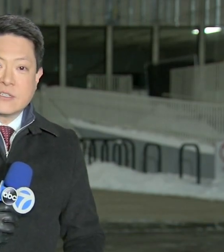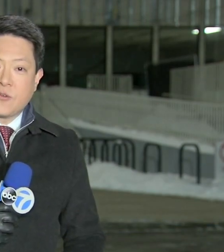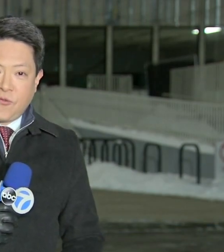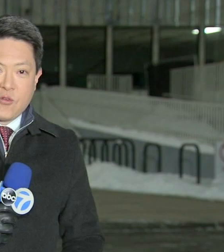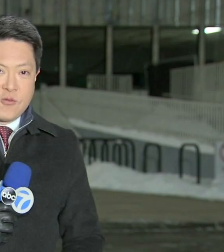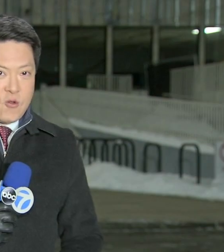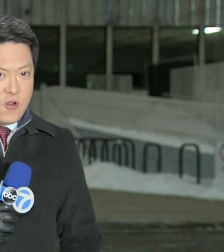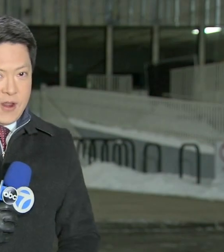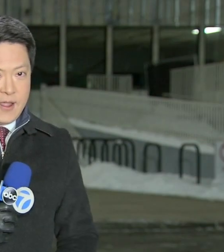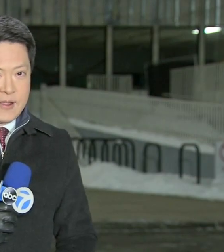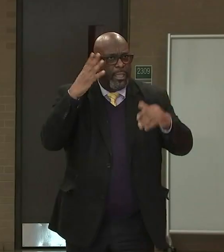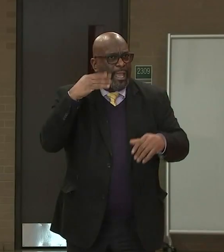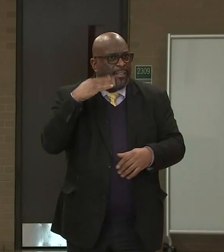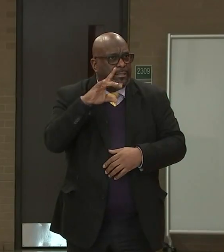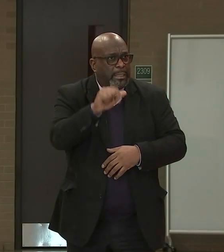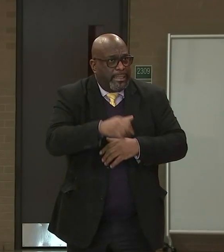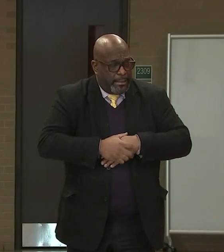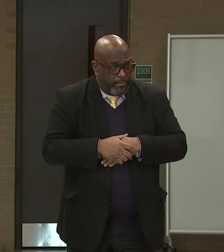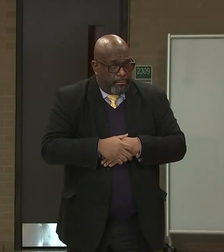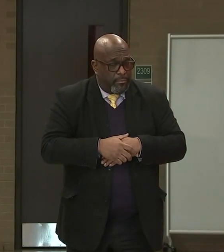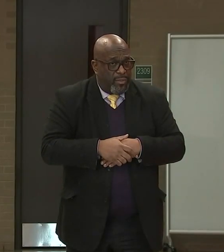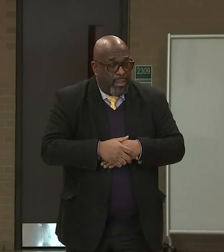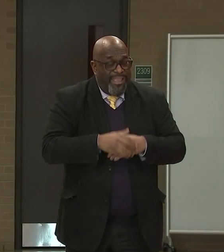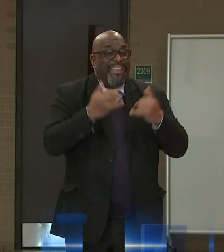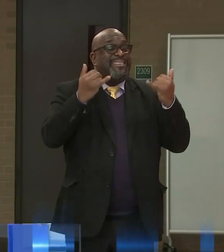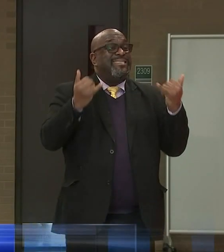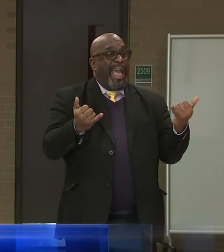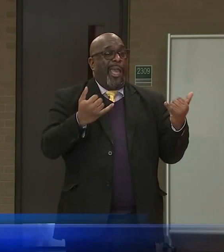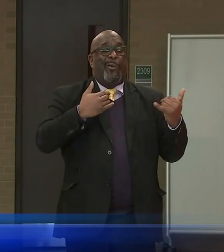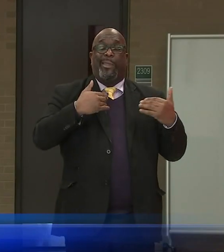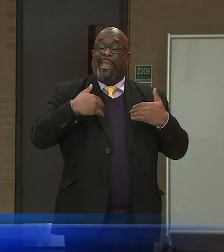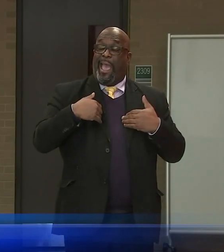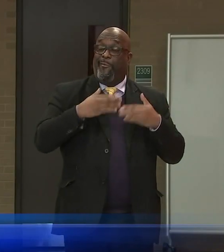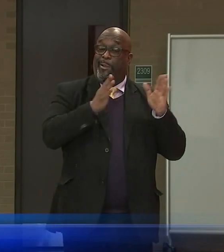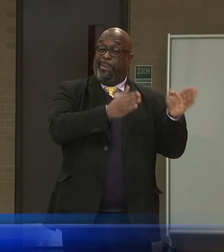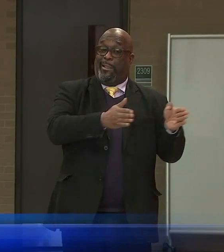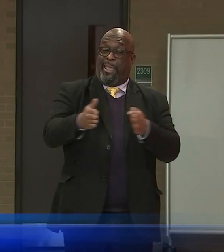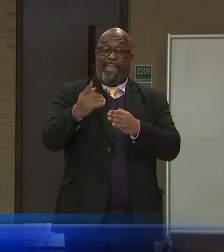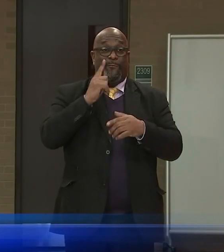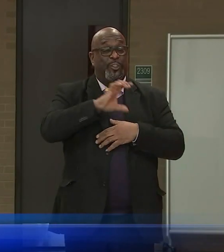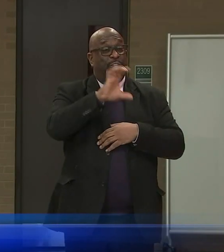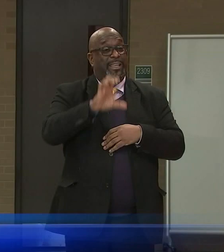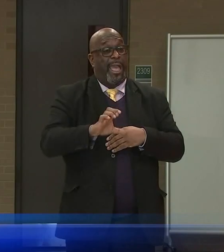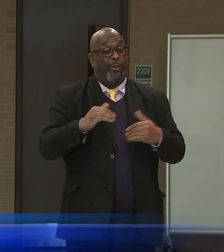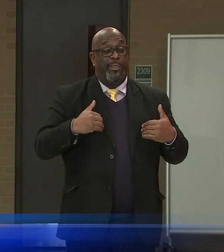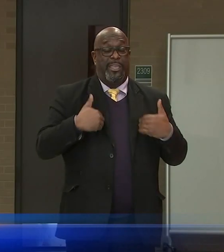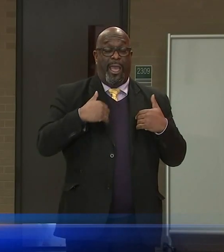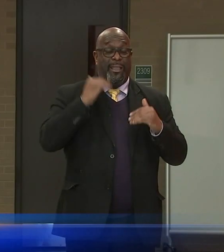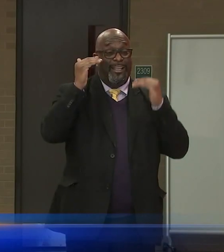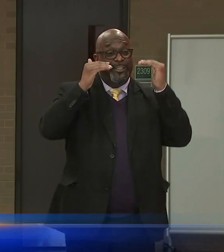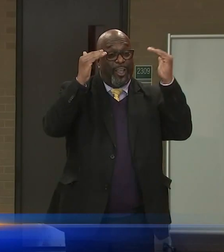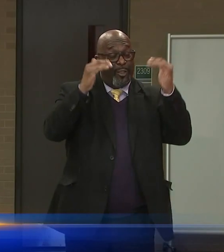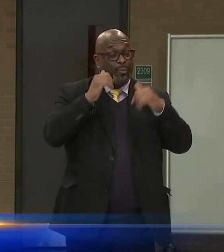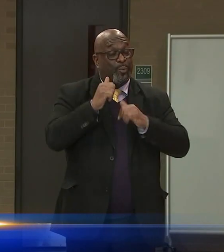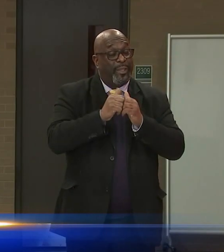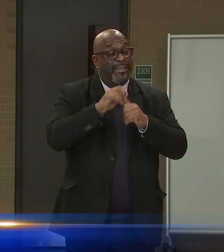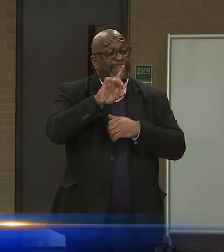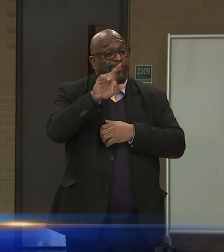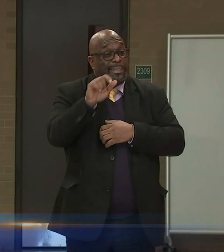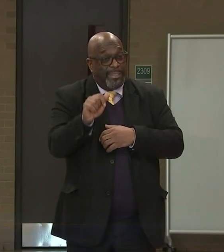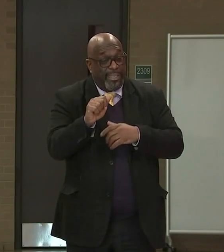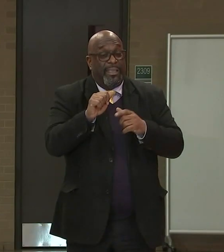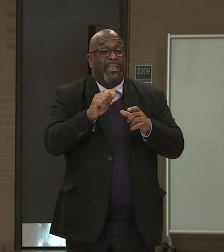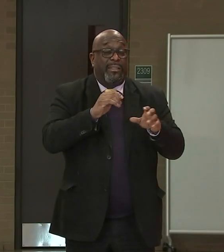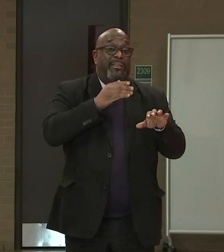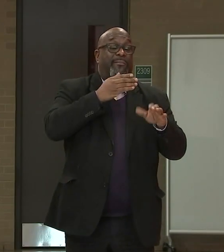few options to further their learning. Now we have a plan for Chicago's young adults with disabilities to step out of high school